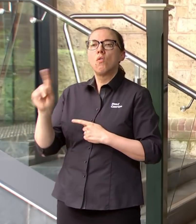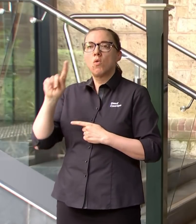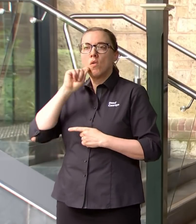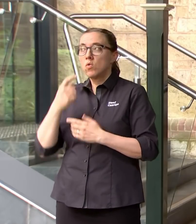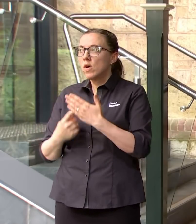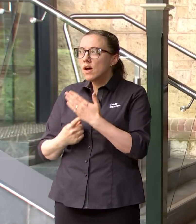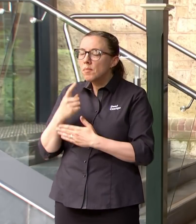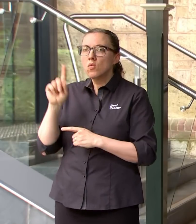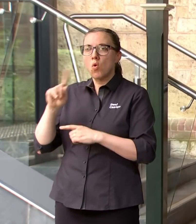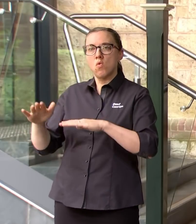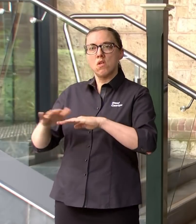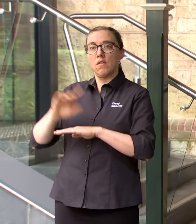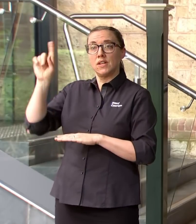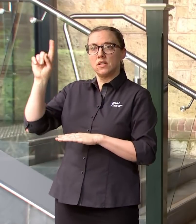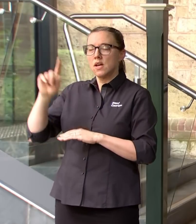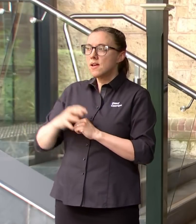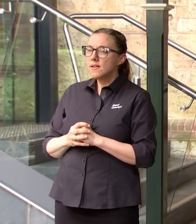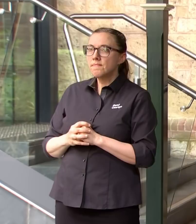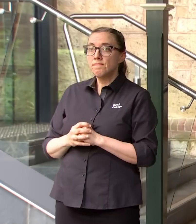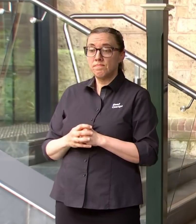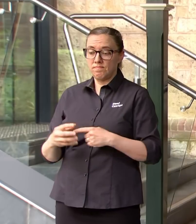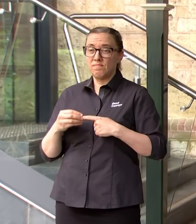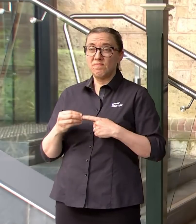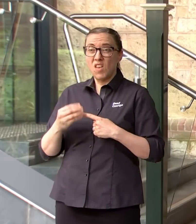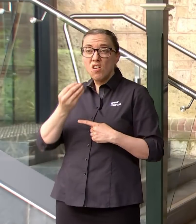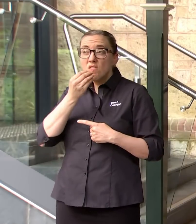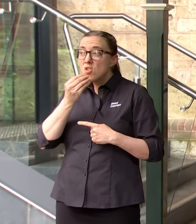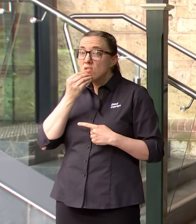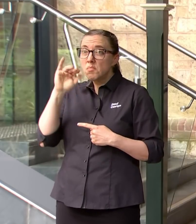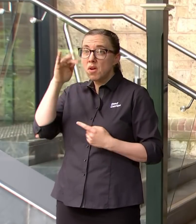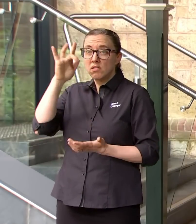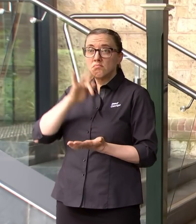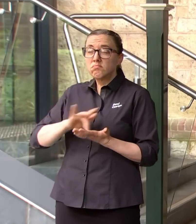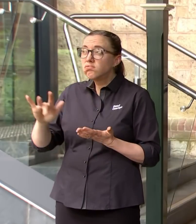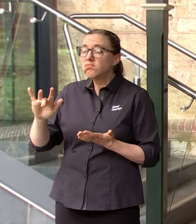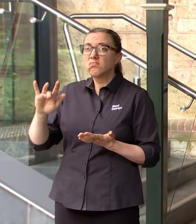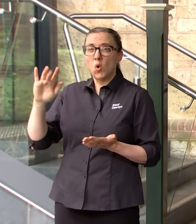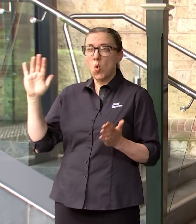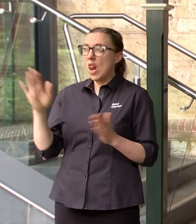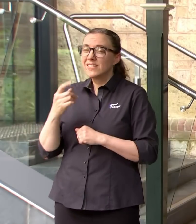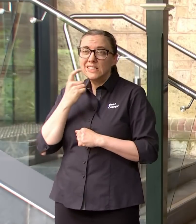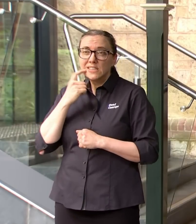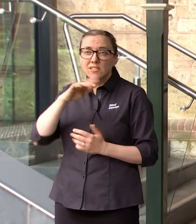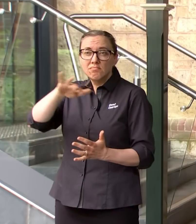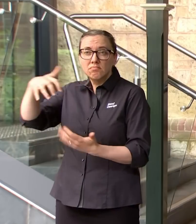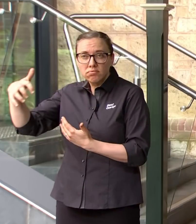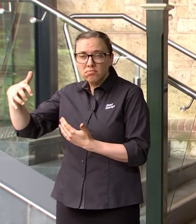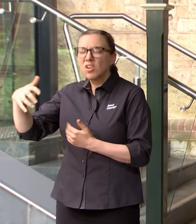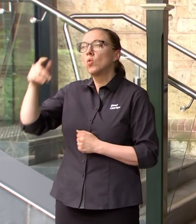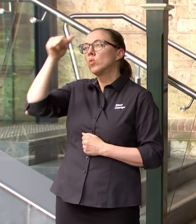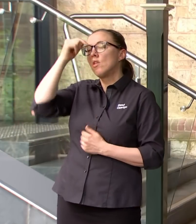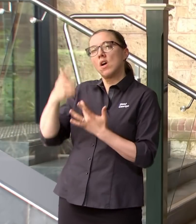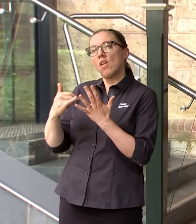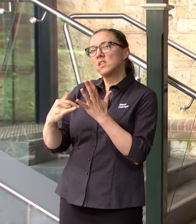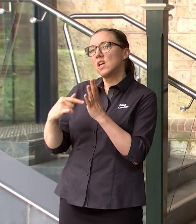particular we are concerned about food supply chains across Australia. Not necessarily impacting massively here in South